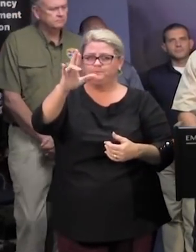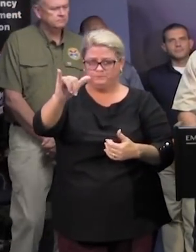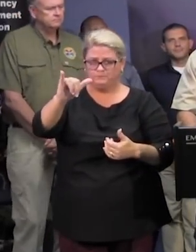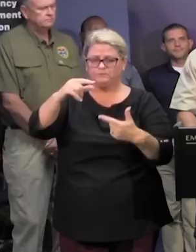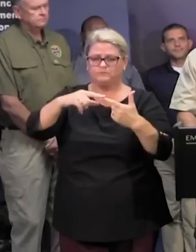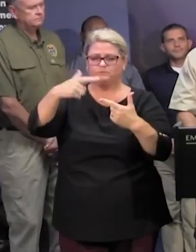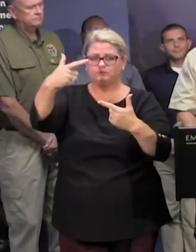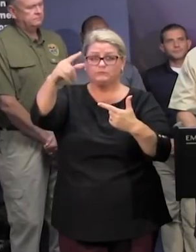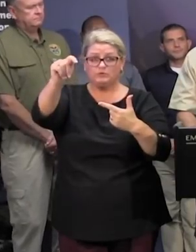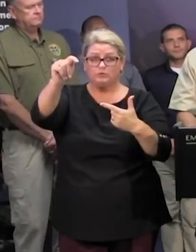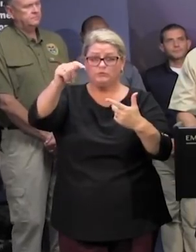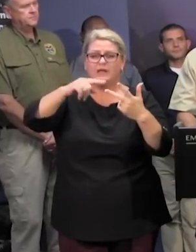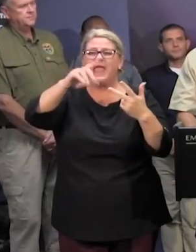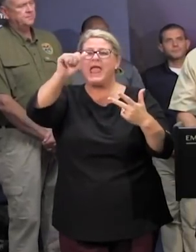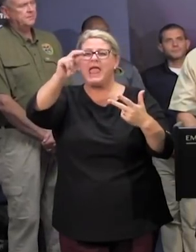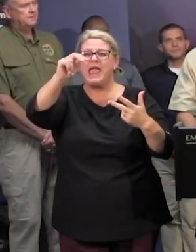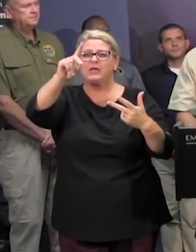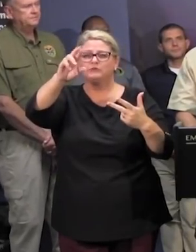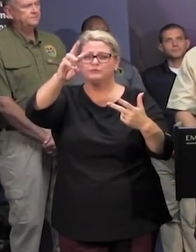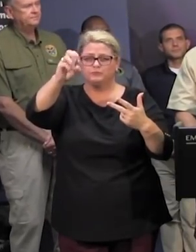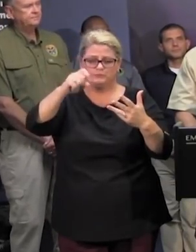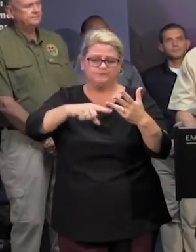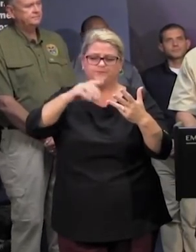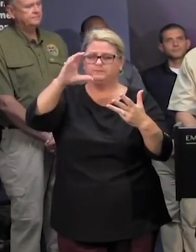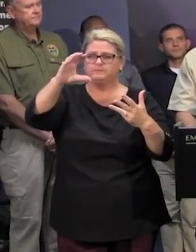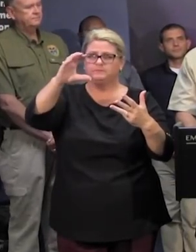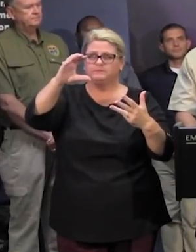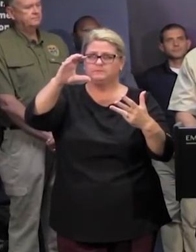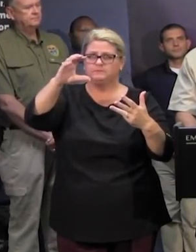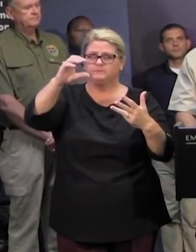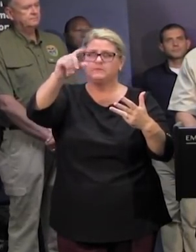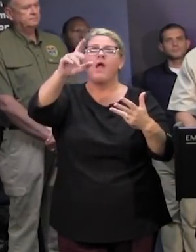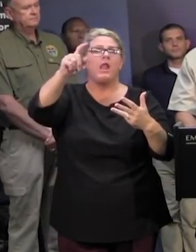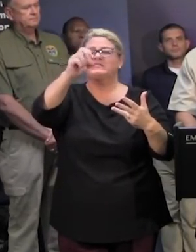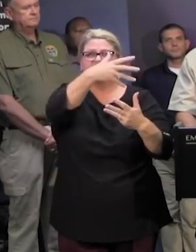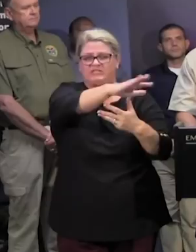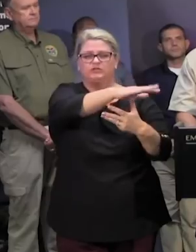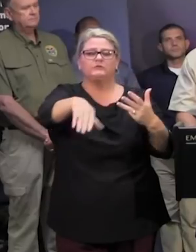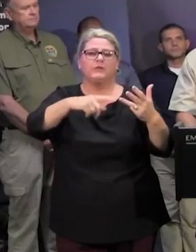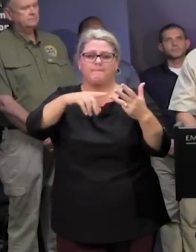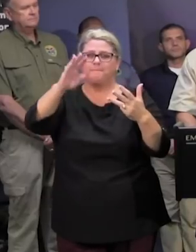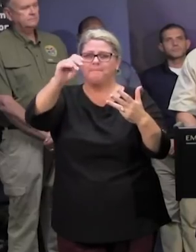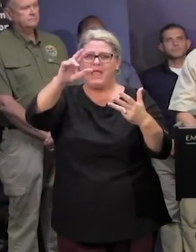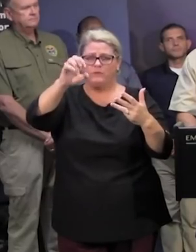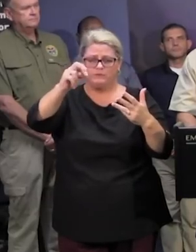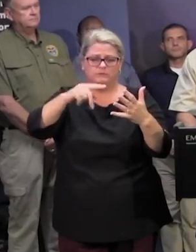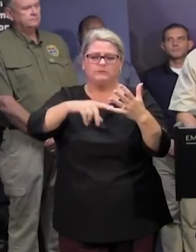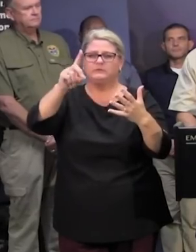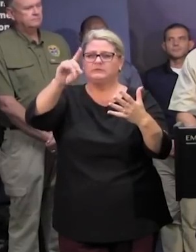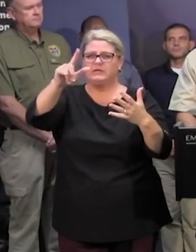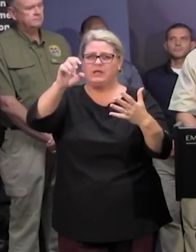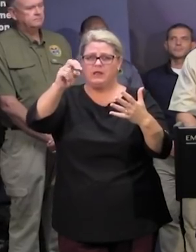georgetown again the town of andrews colleton well no colleton is is done marion county dillon county